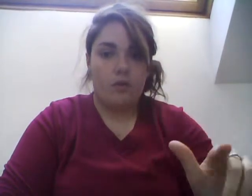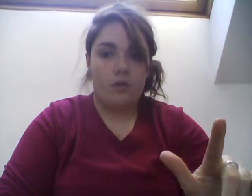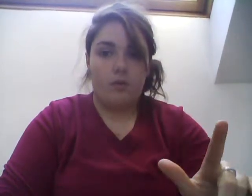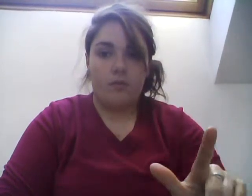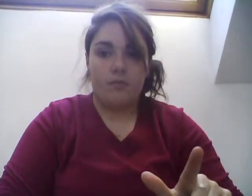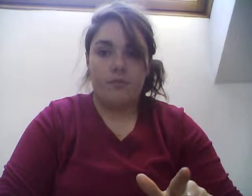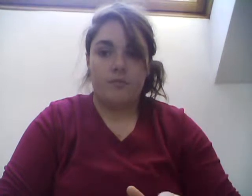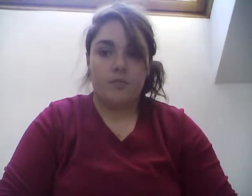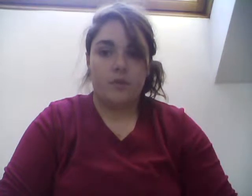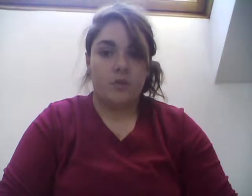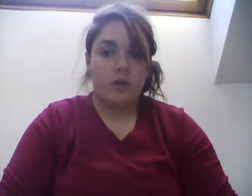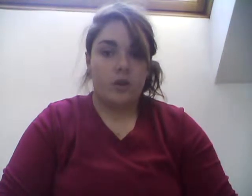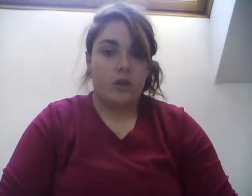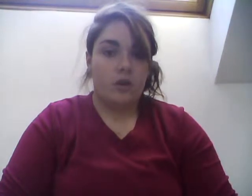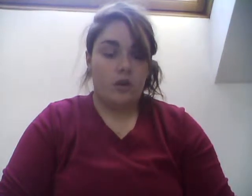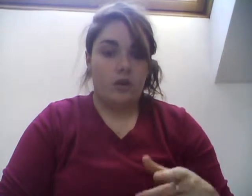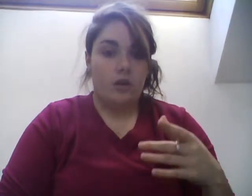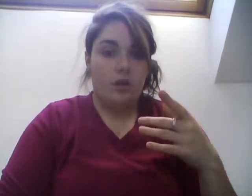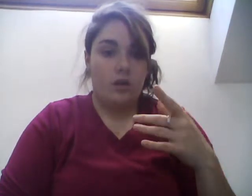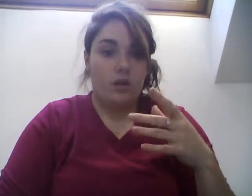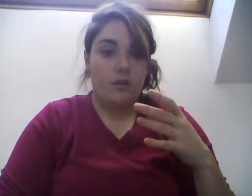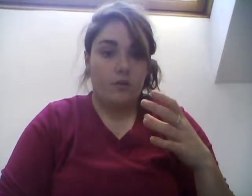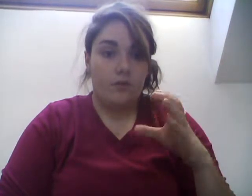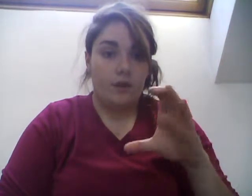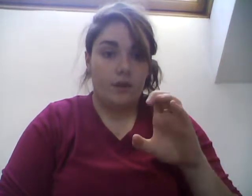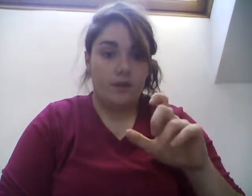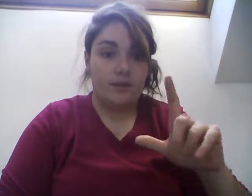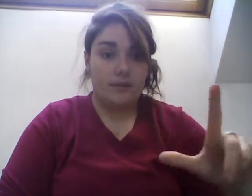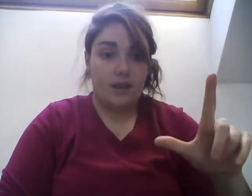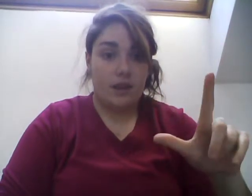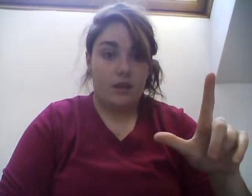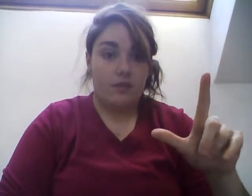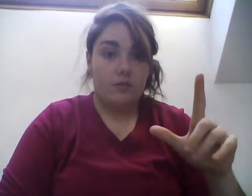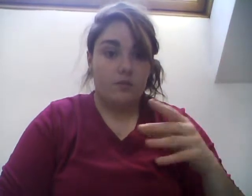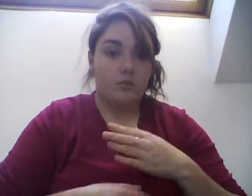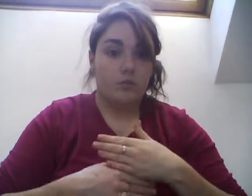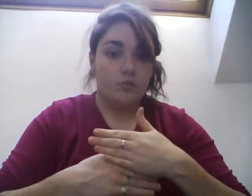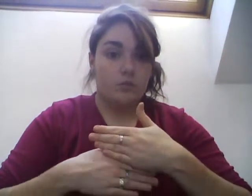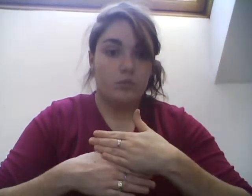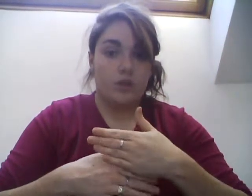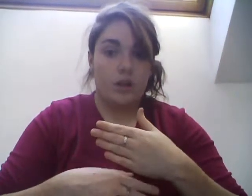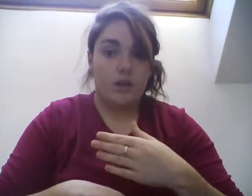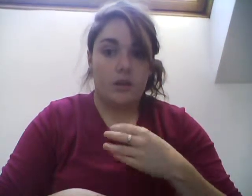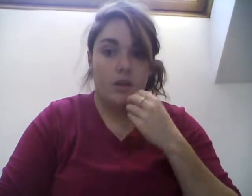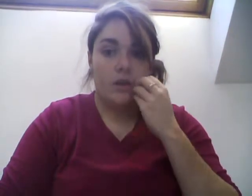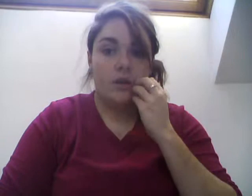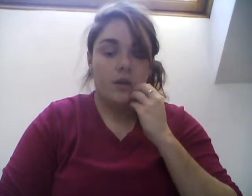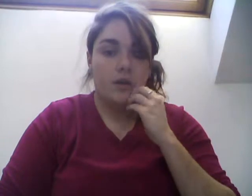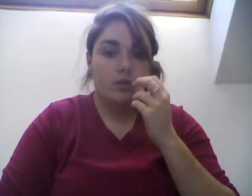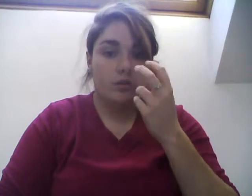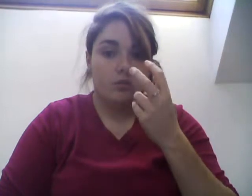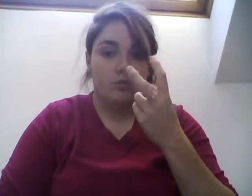respiration, we're going to then transform that energy of the food. We're going to take our